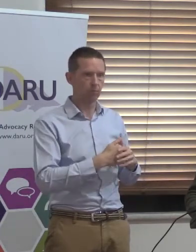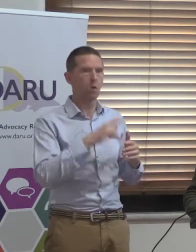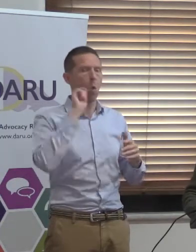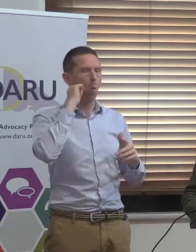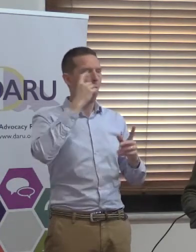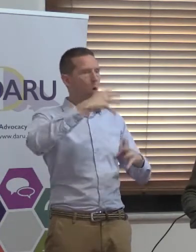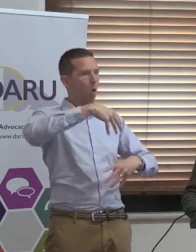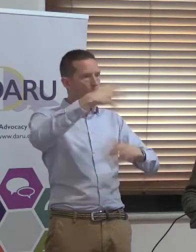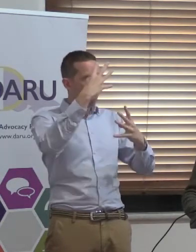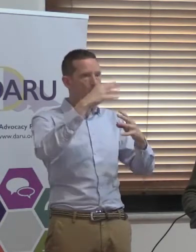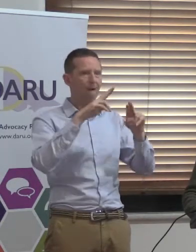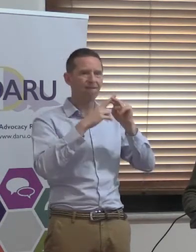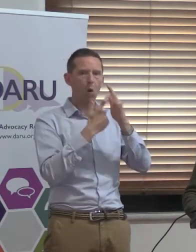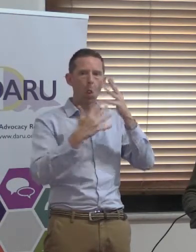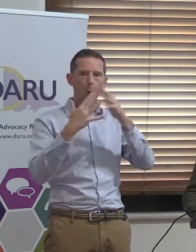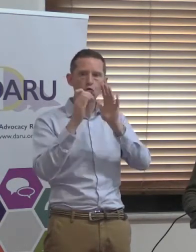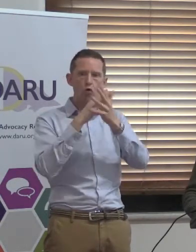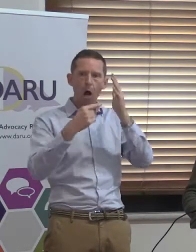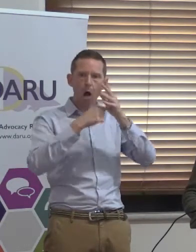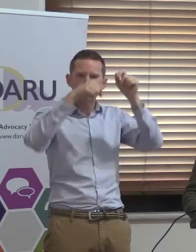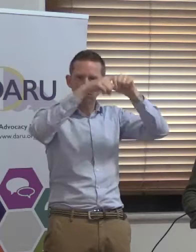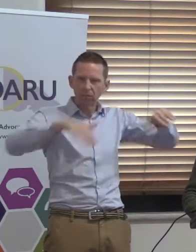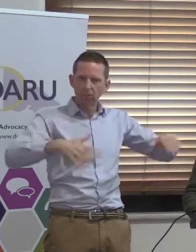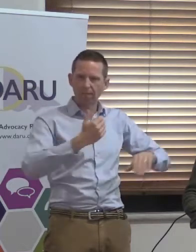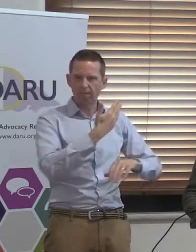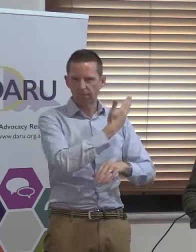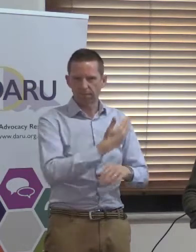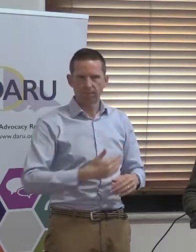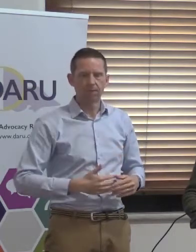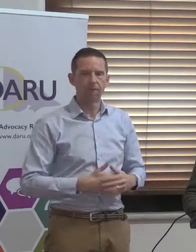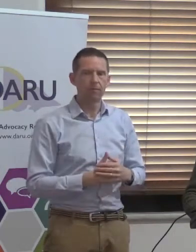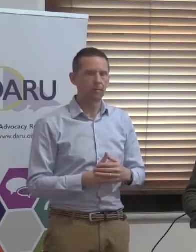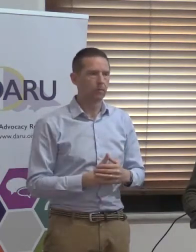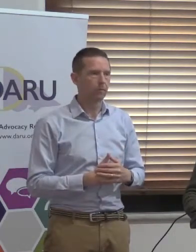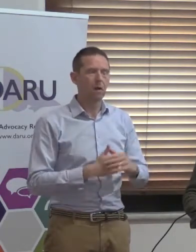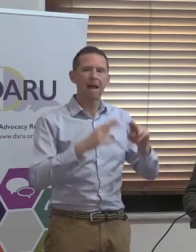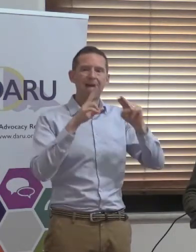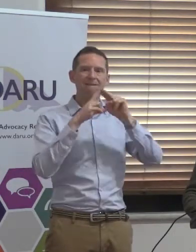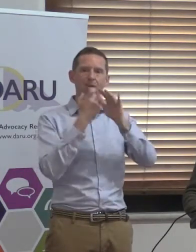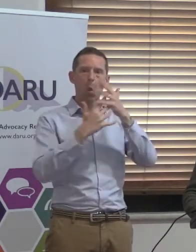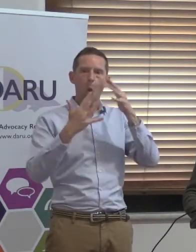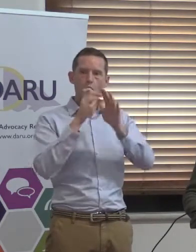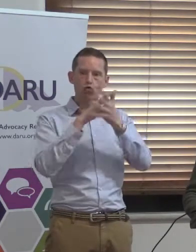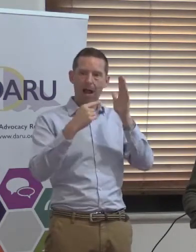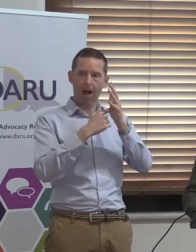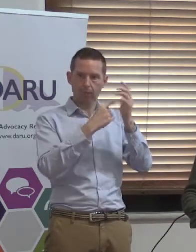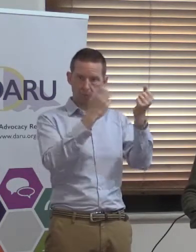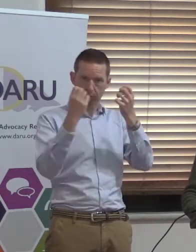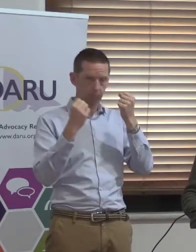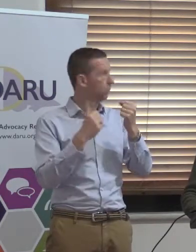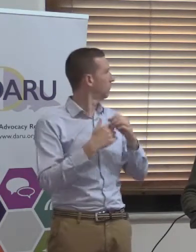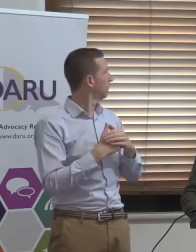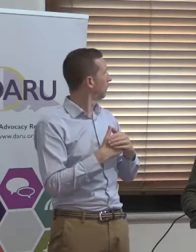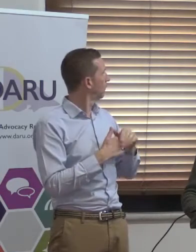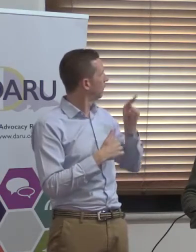things like flowcharts. So, there are flowcharts out there that we've found, we've posted on here,